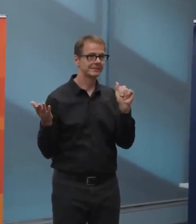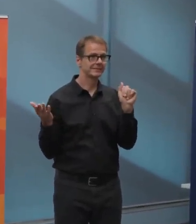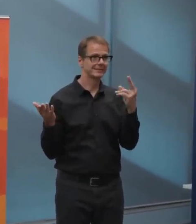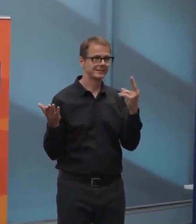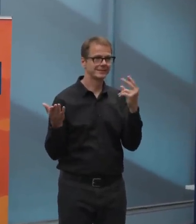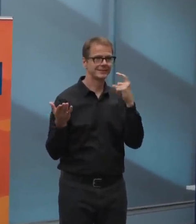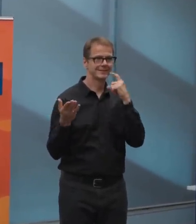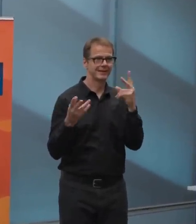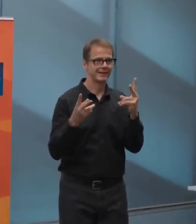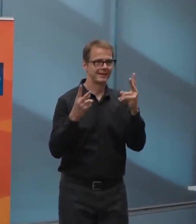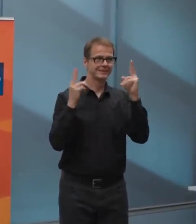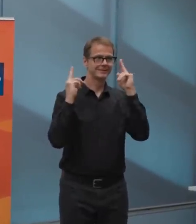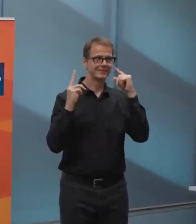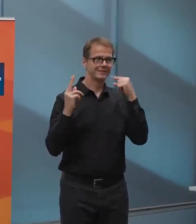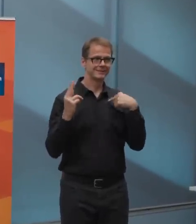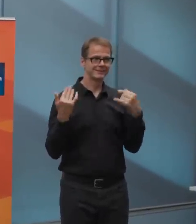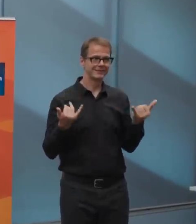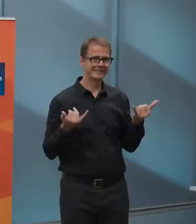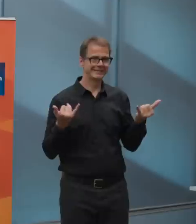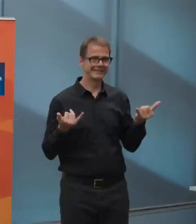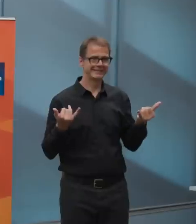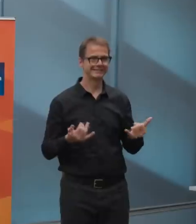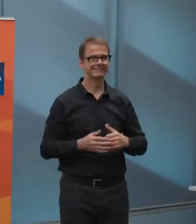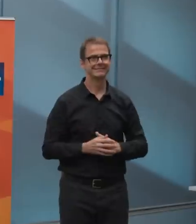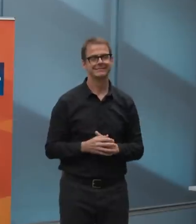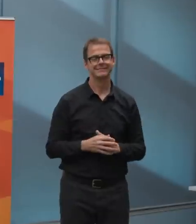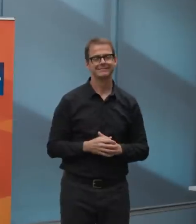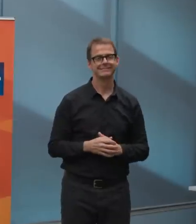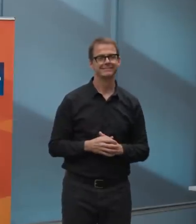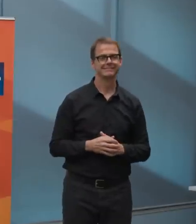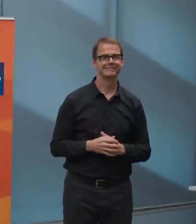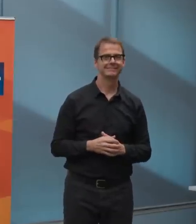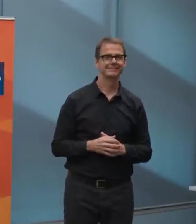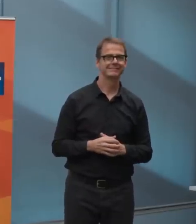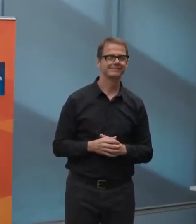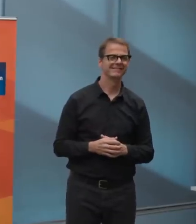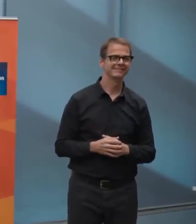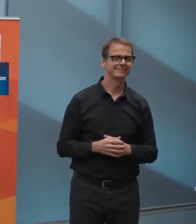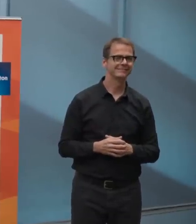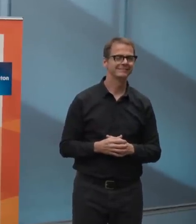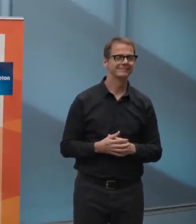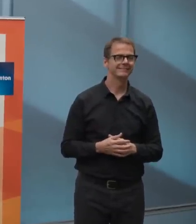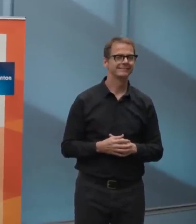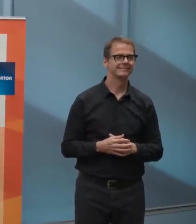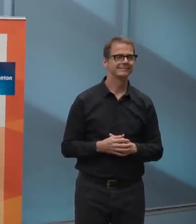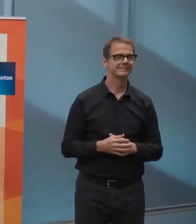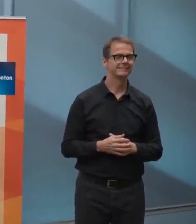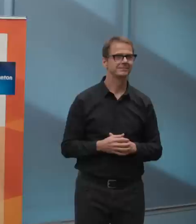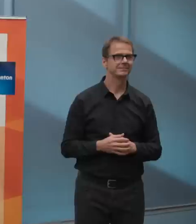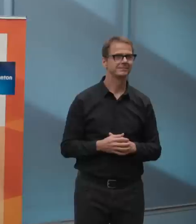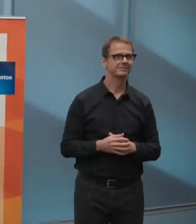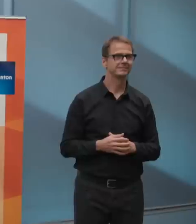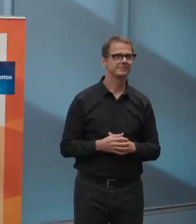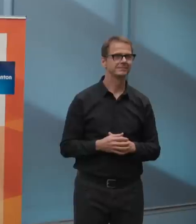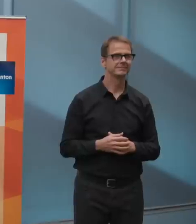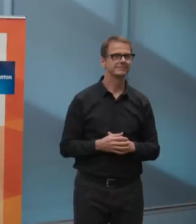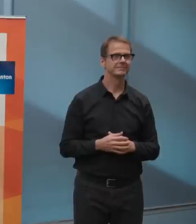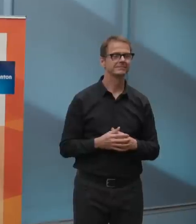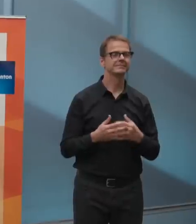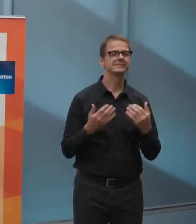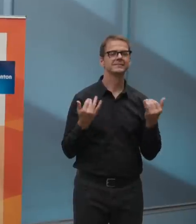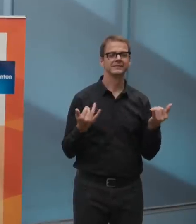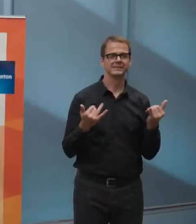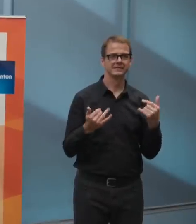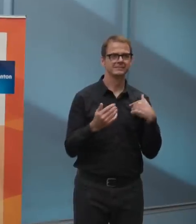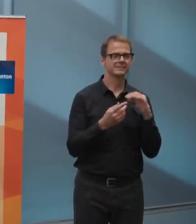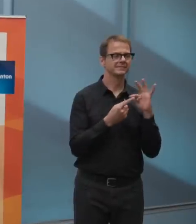So thank you all for tuning in. Today we agreed once again to renew Edmonton's state of local emergency. We are